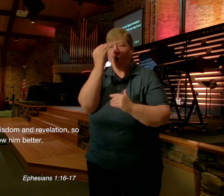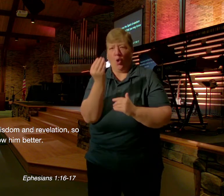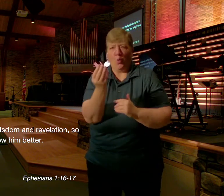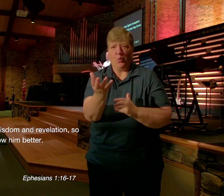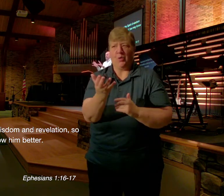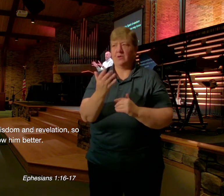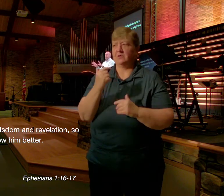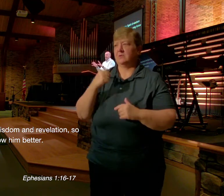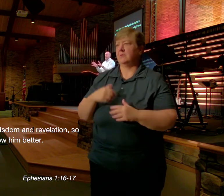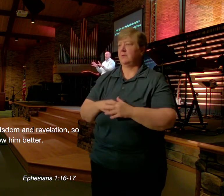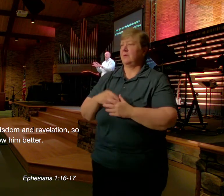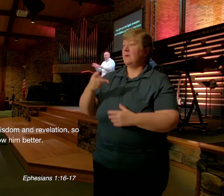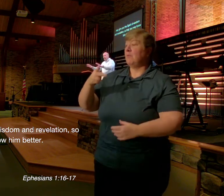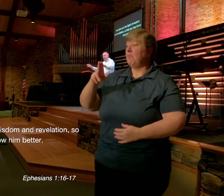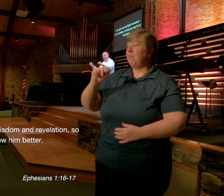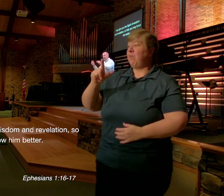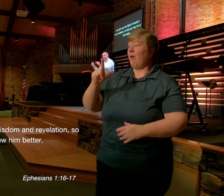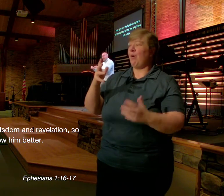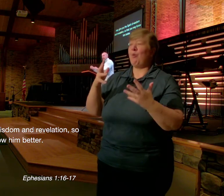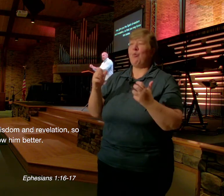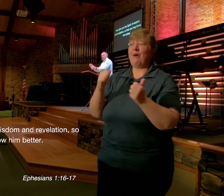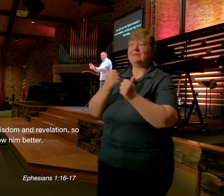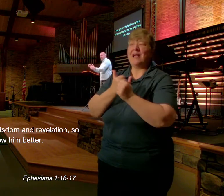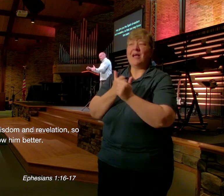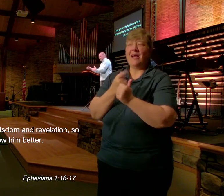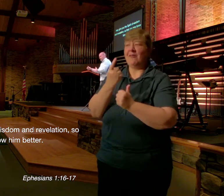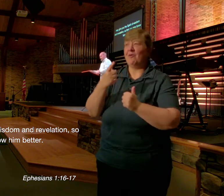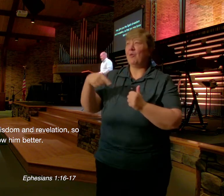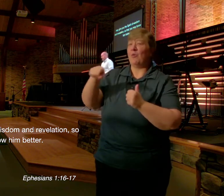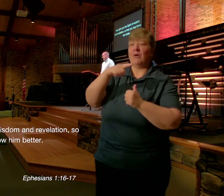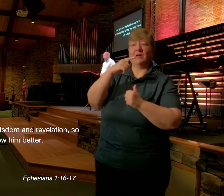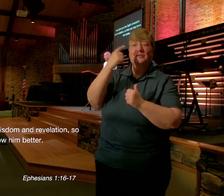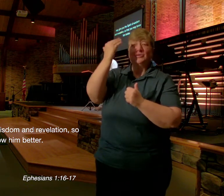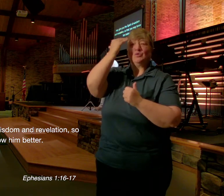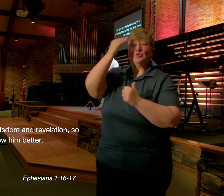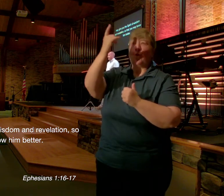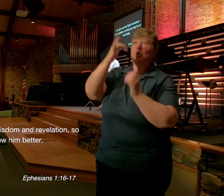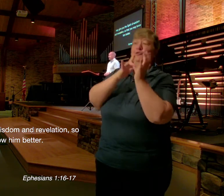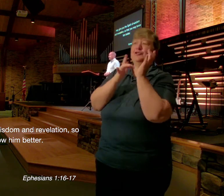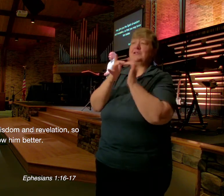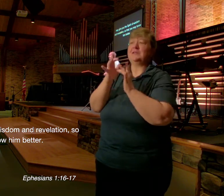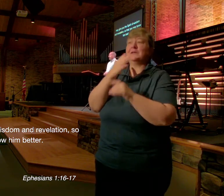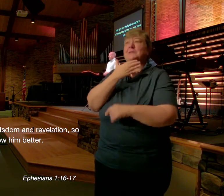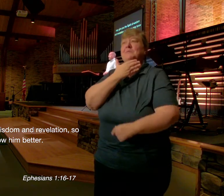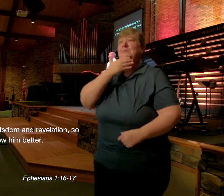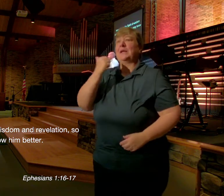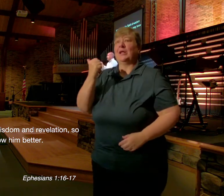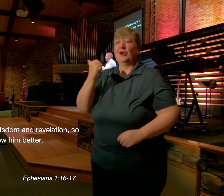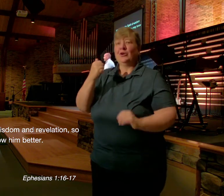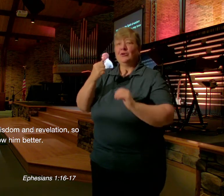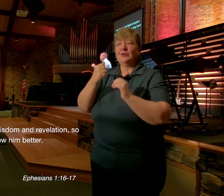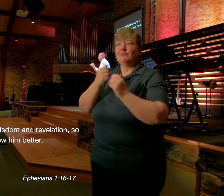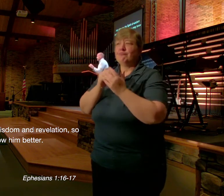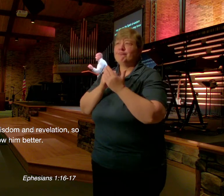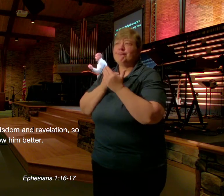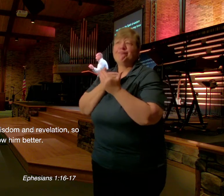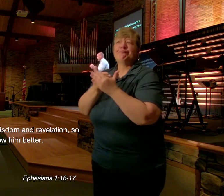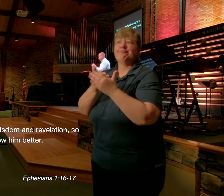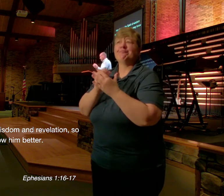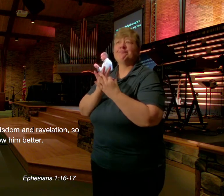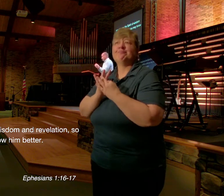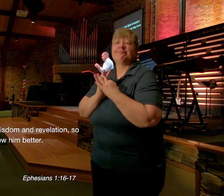wants Everybody to know Jesus Better There are things Today